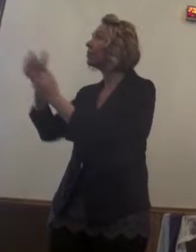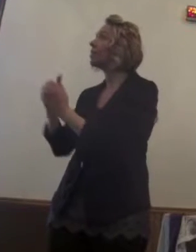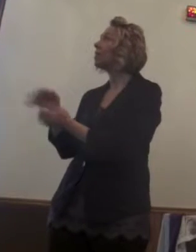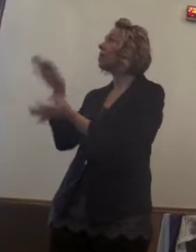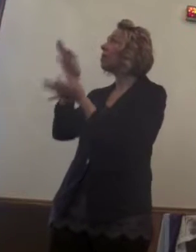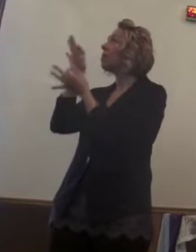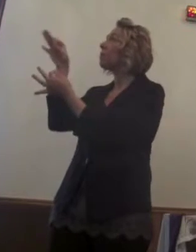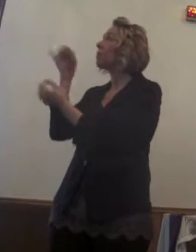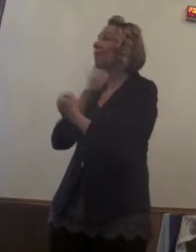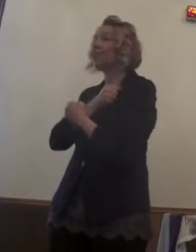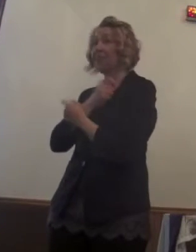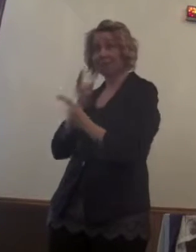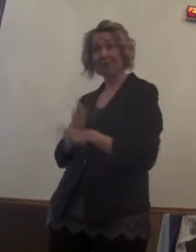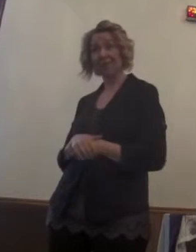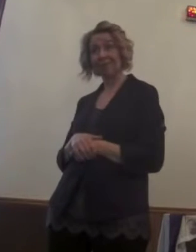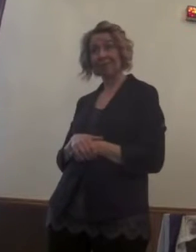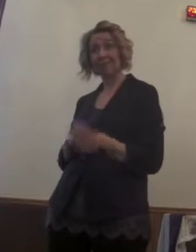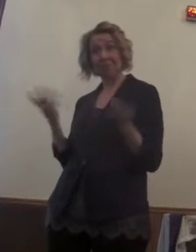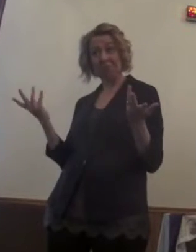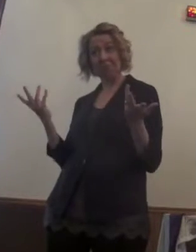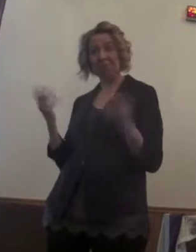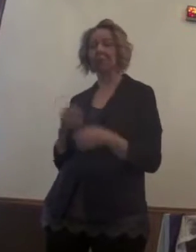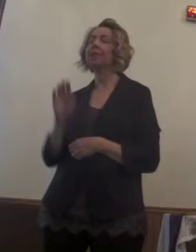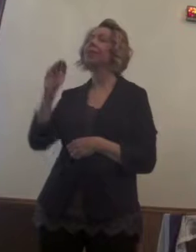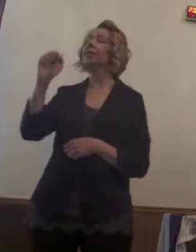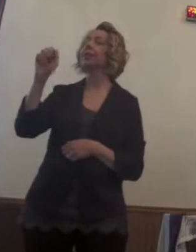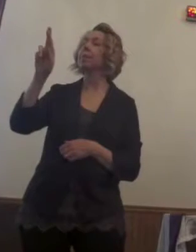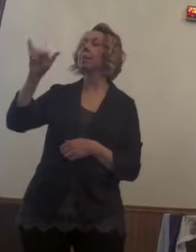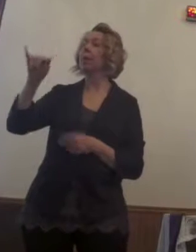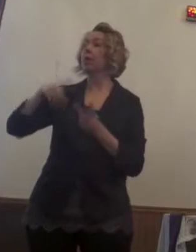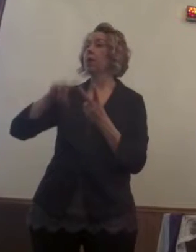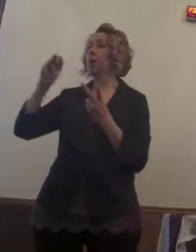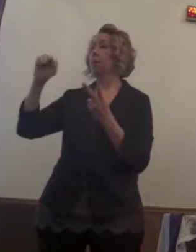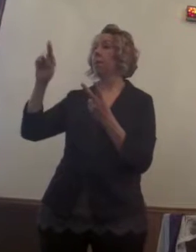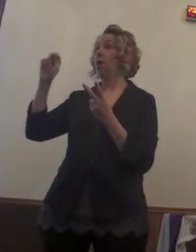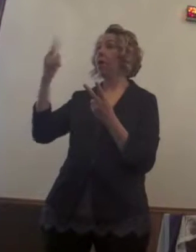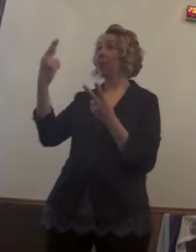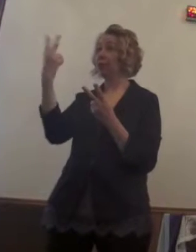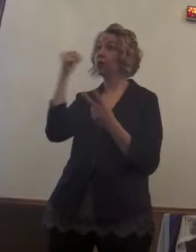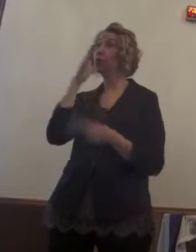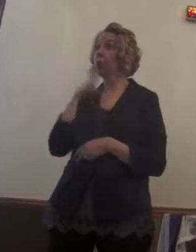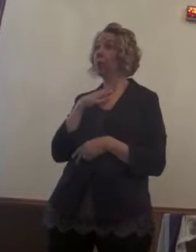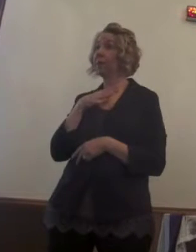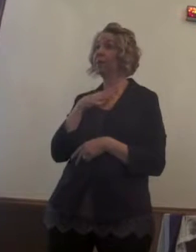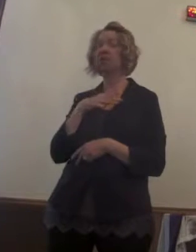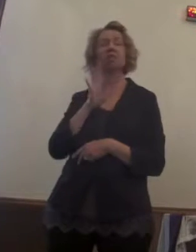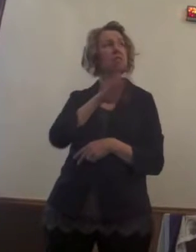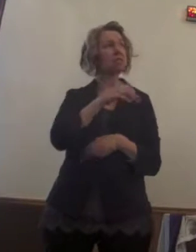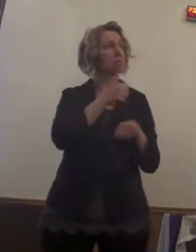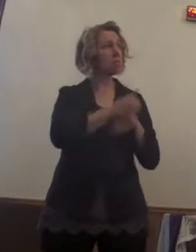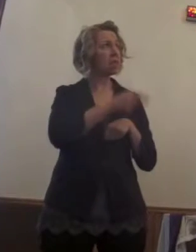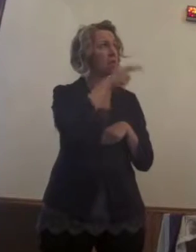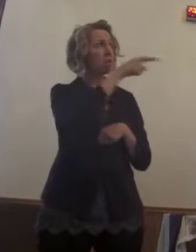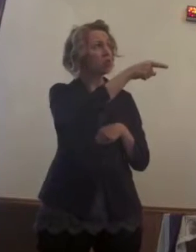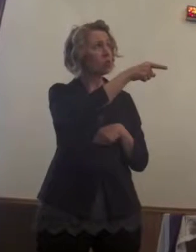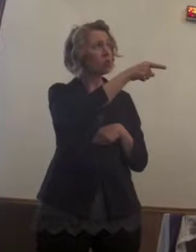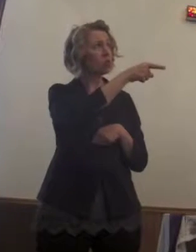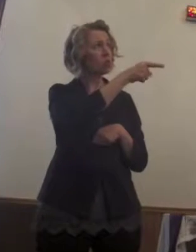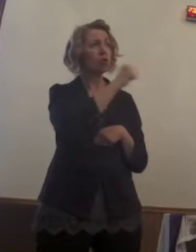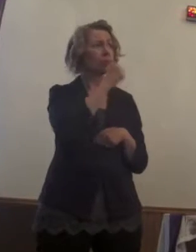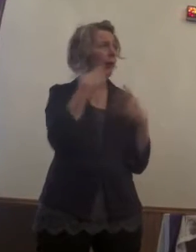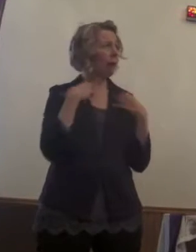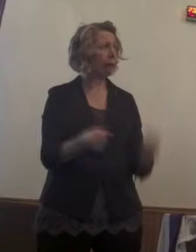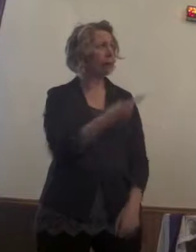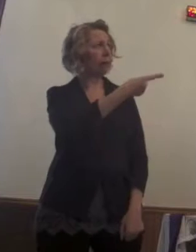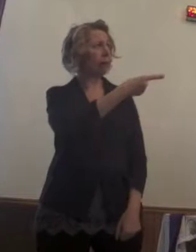So, we heard this morning in Scripture Mary and Martha also saying, if you had only been there, my brother would not have died. But now, while Mary